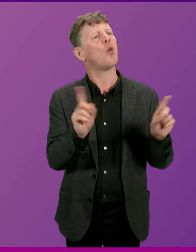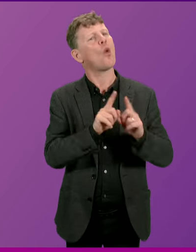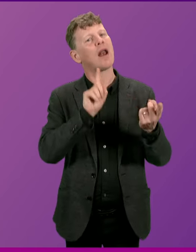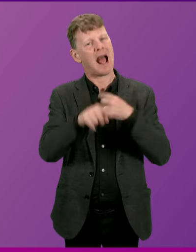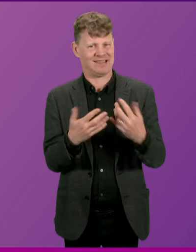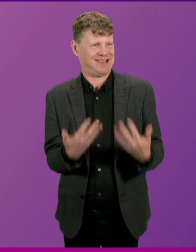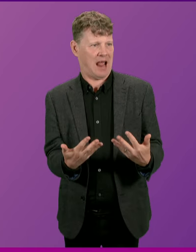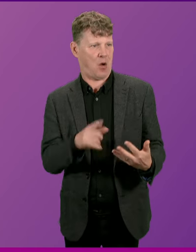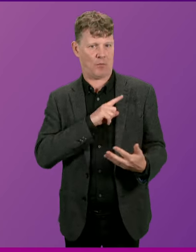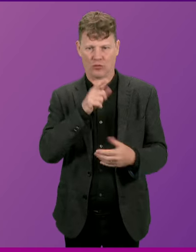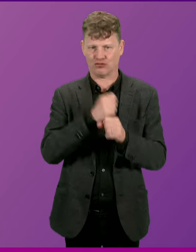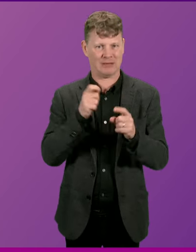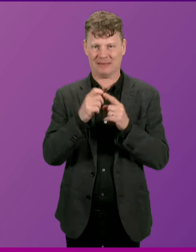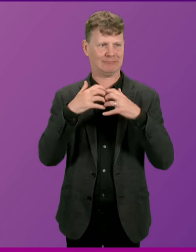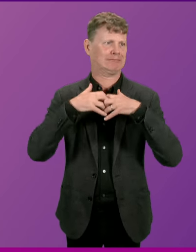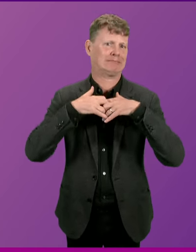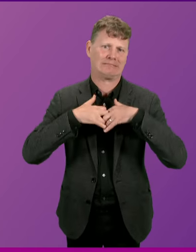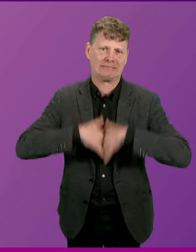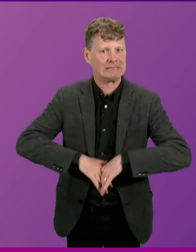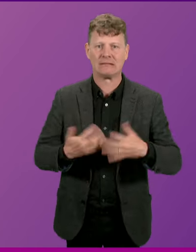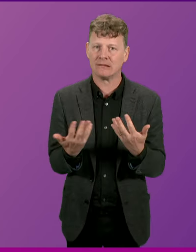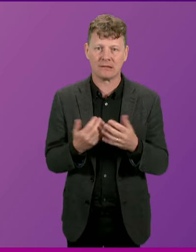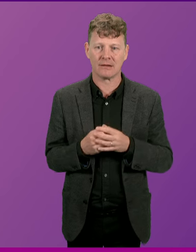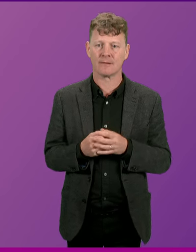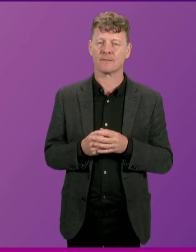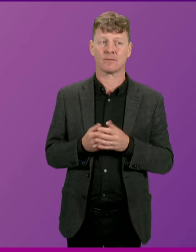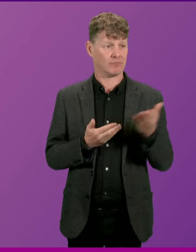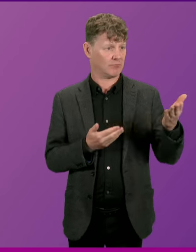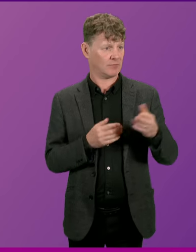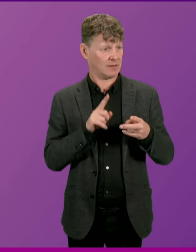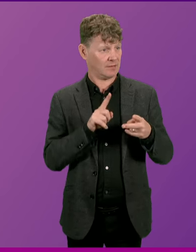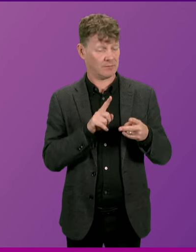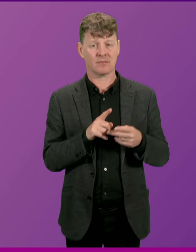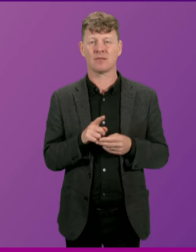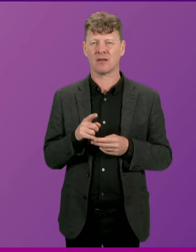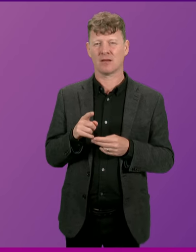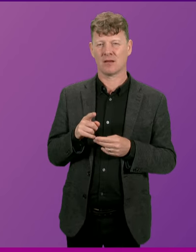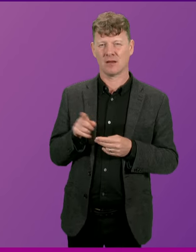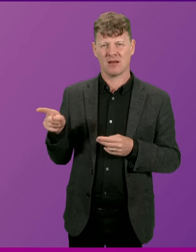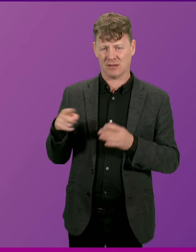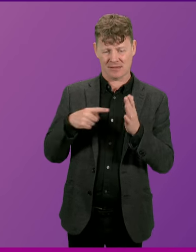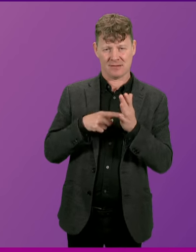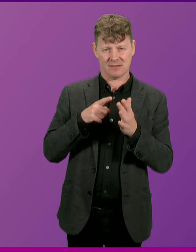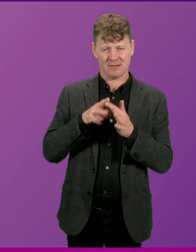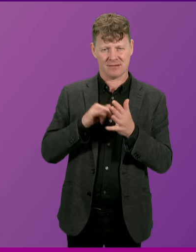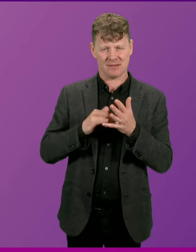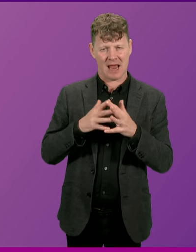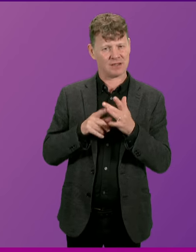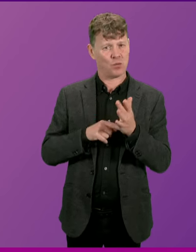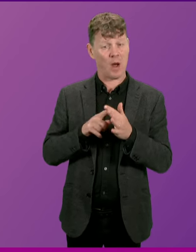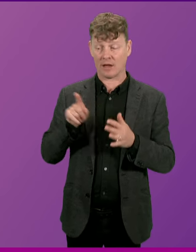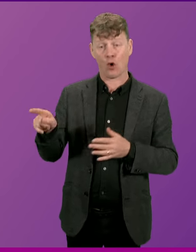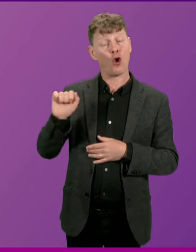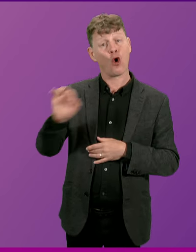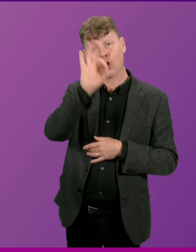because they're at breaking point? Deputy First Minister. Can I start by saying that the question that Tess White asked is very important,